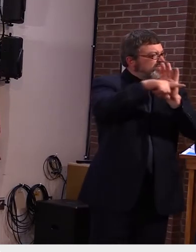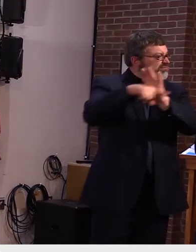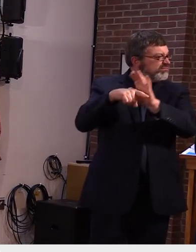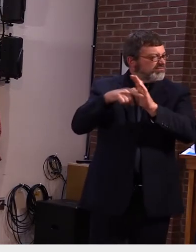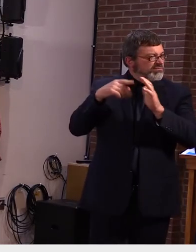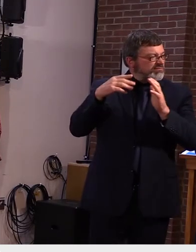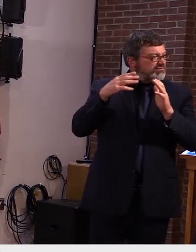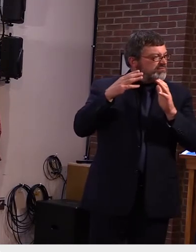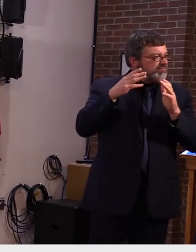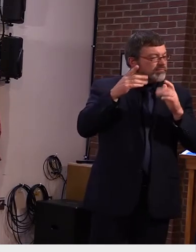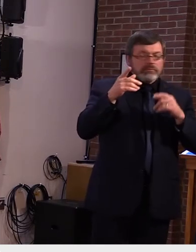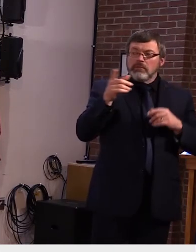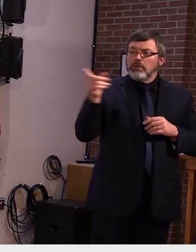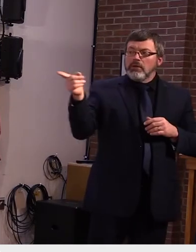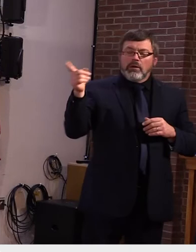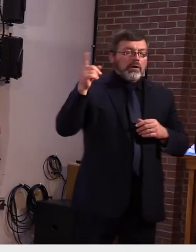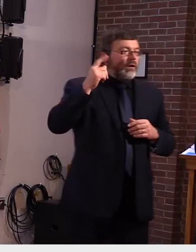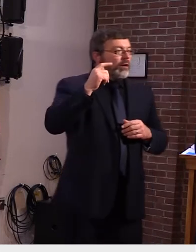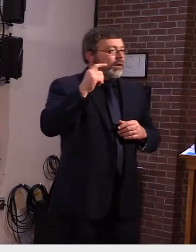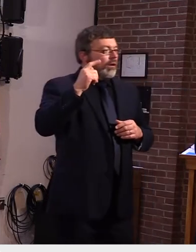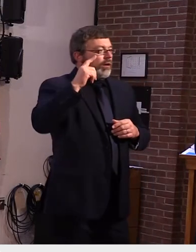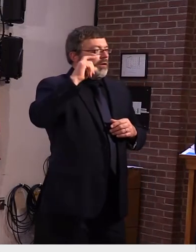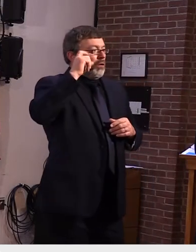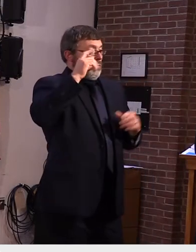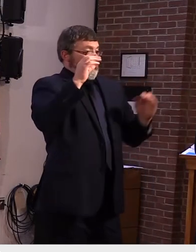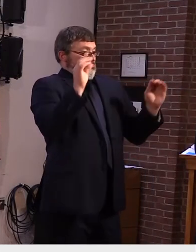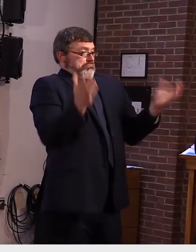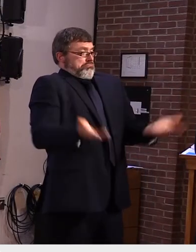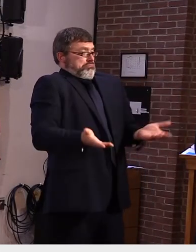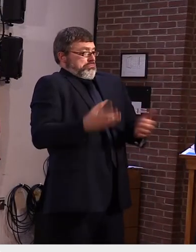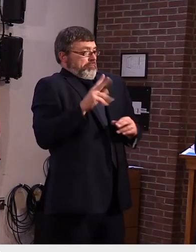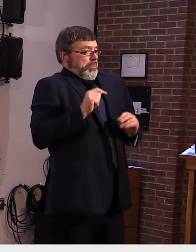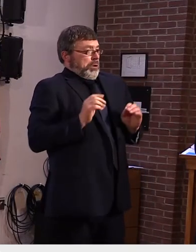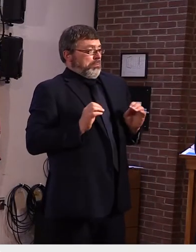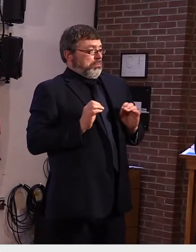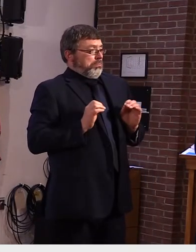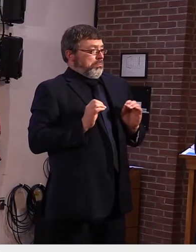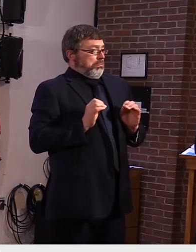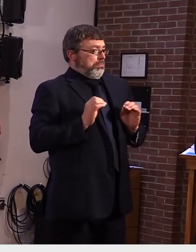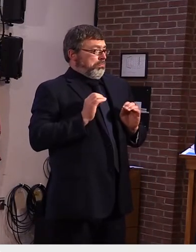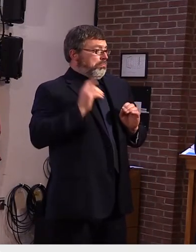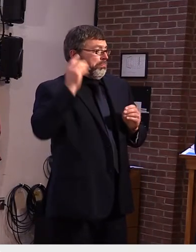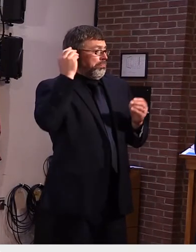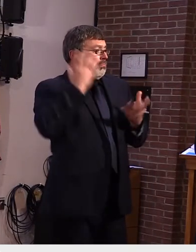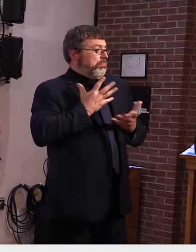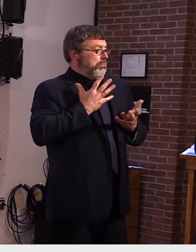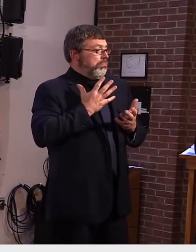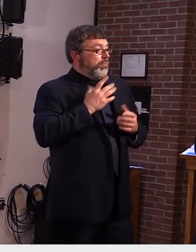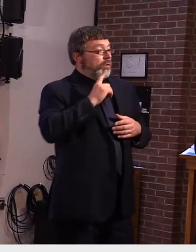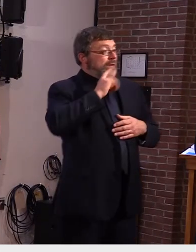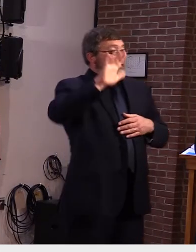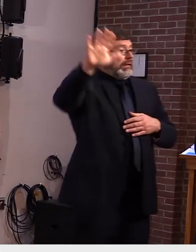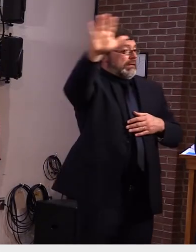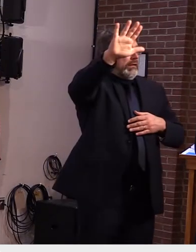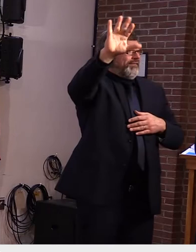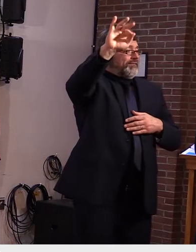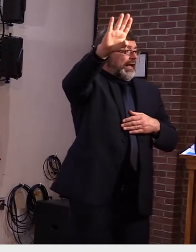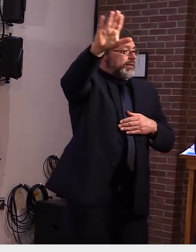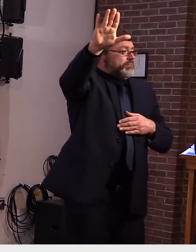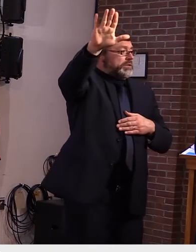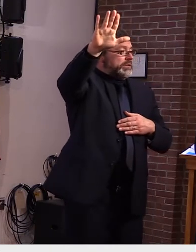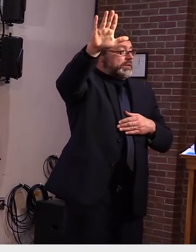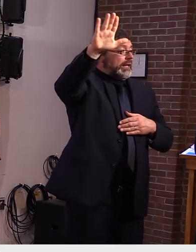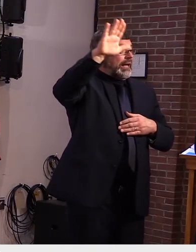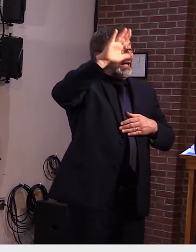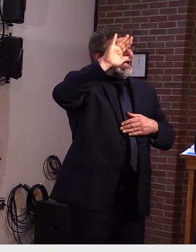in some respects facebook has been both a blessing and a curse um maybe maybe